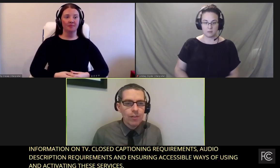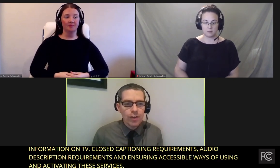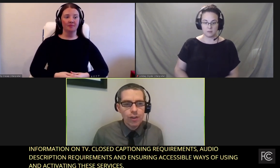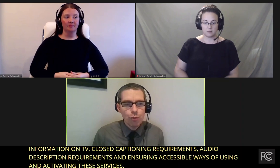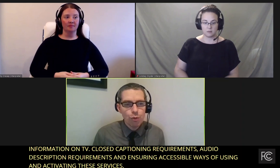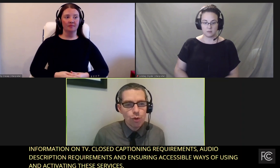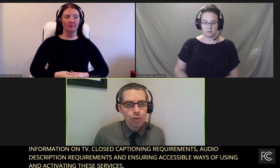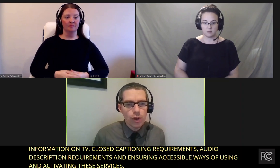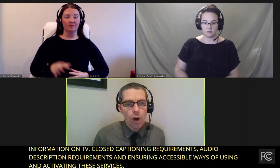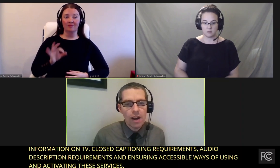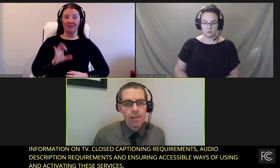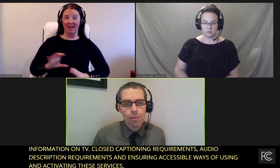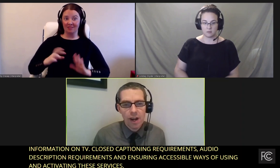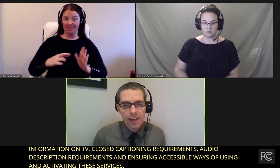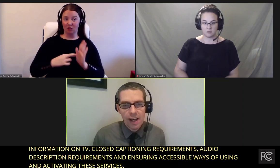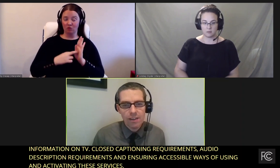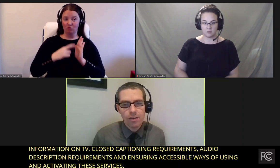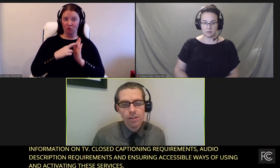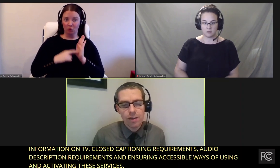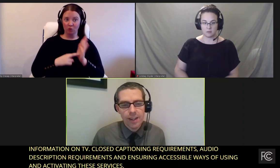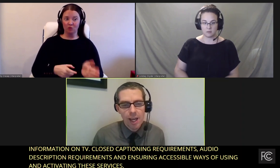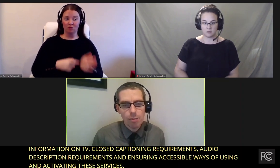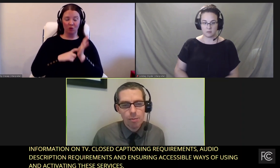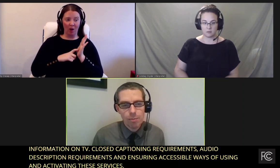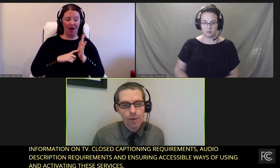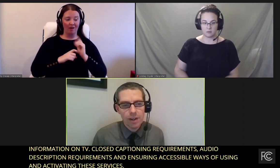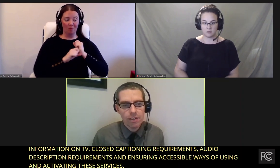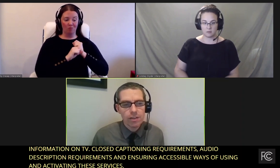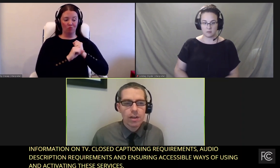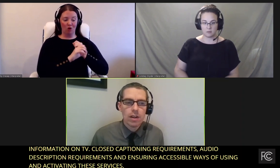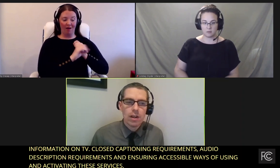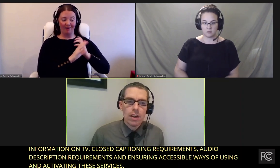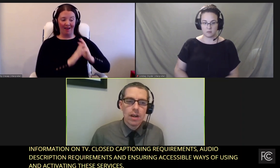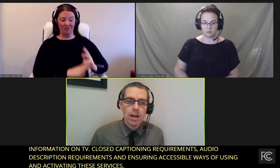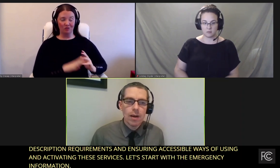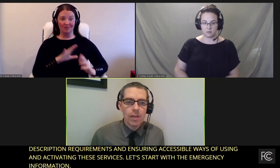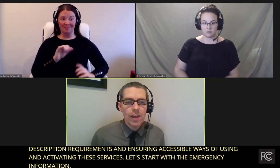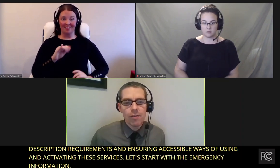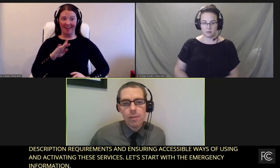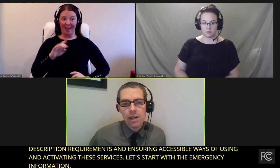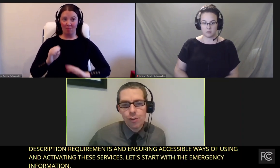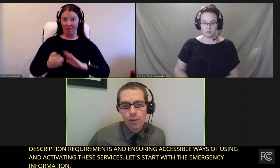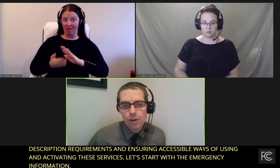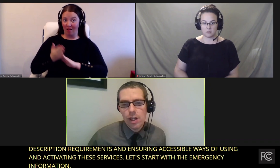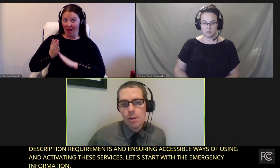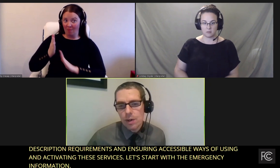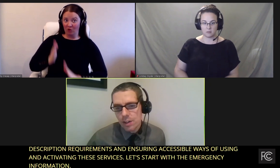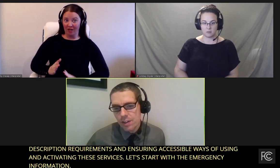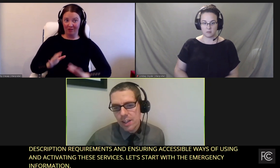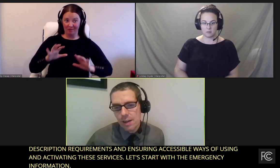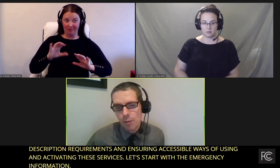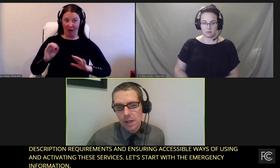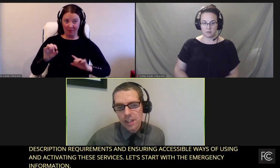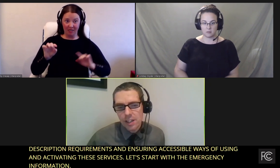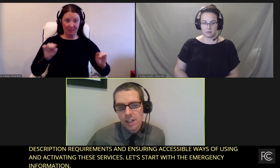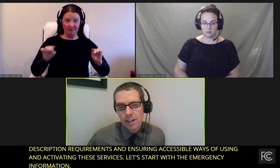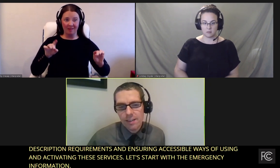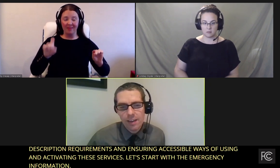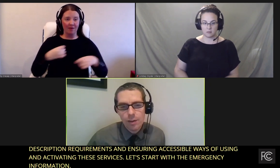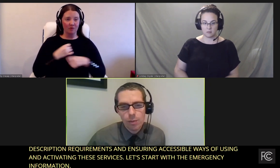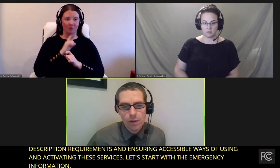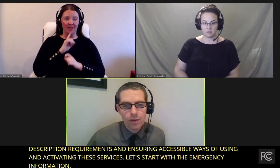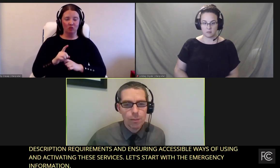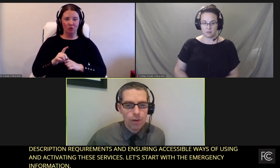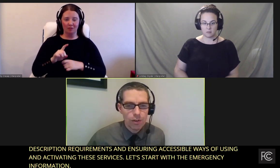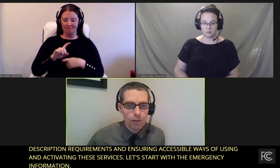The FCC's rules require the broadcasters and cable operators that they have to make certain emergency information